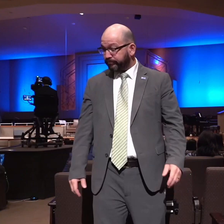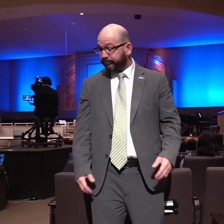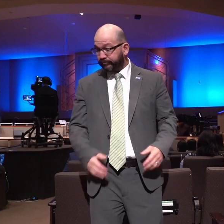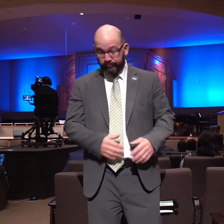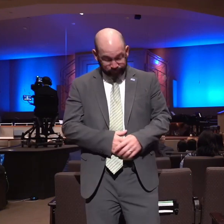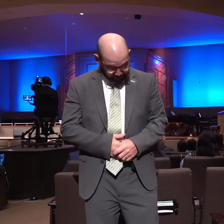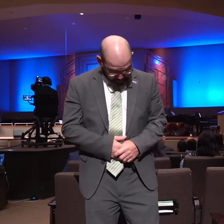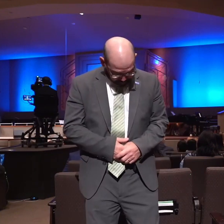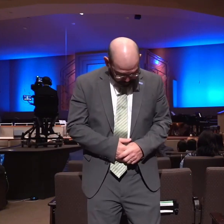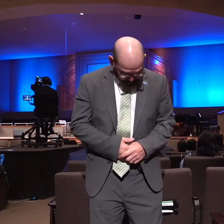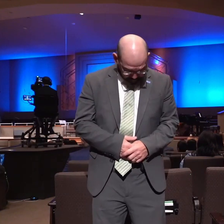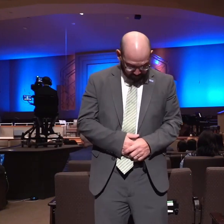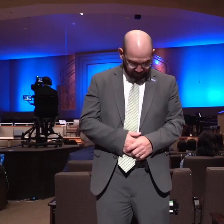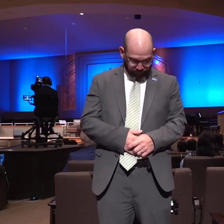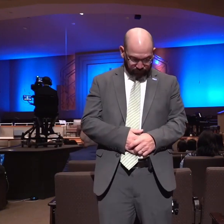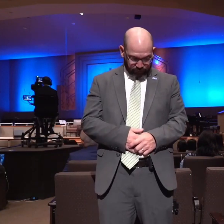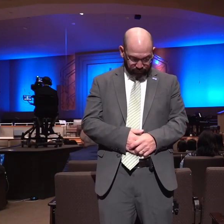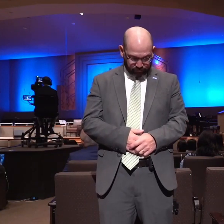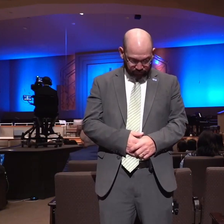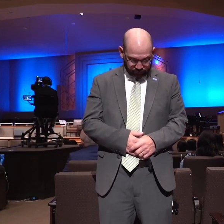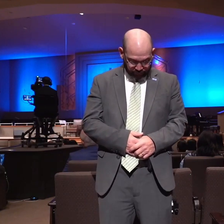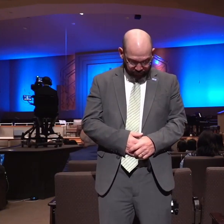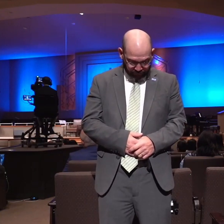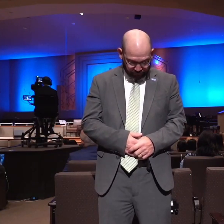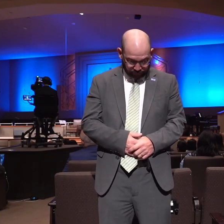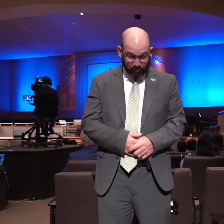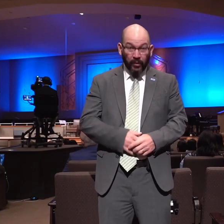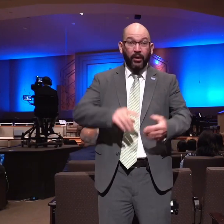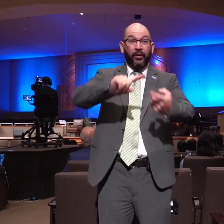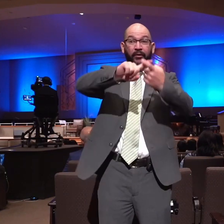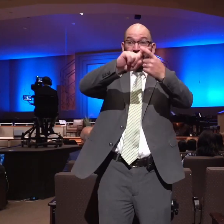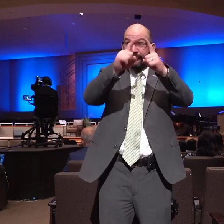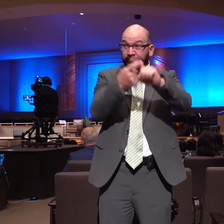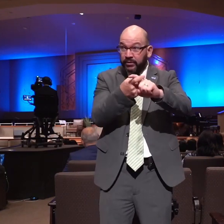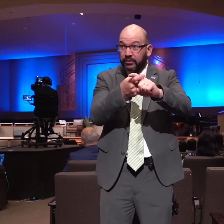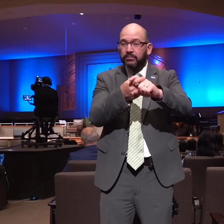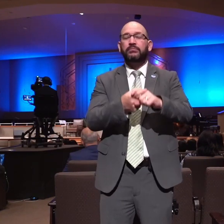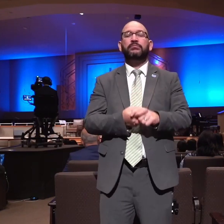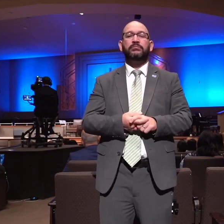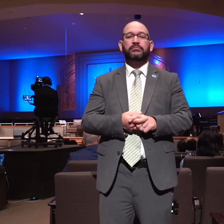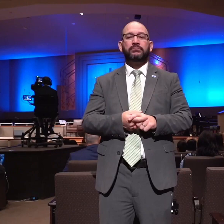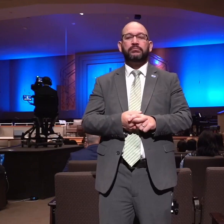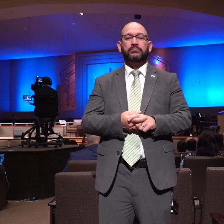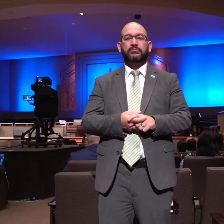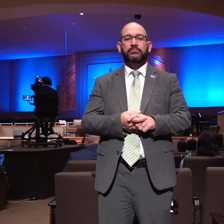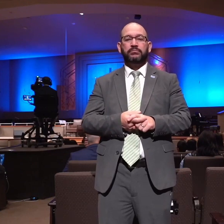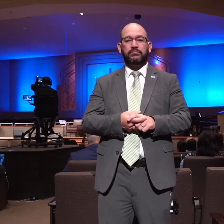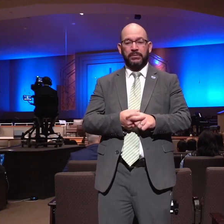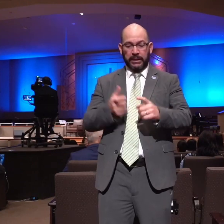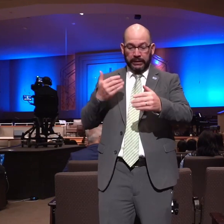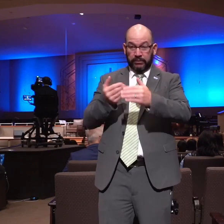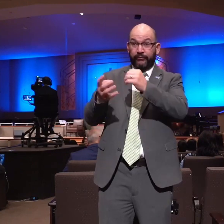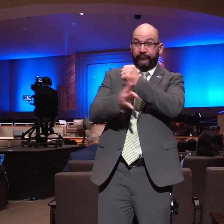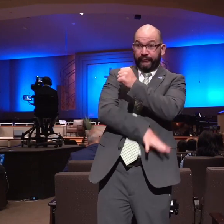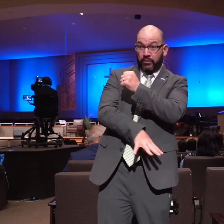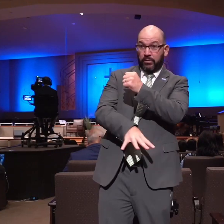friends as we approach the fall season as we